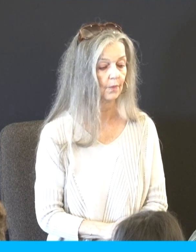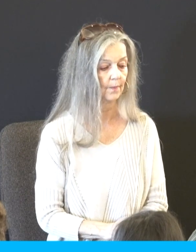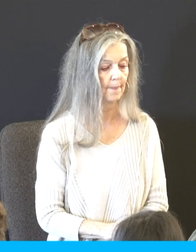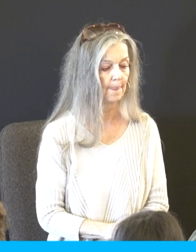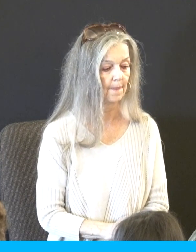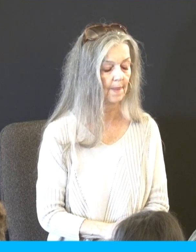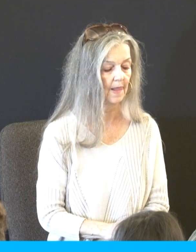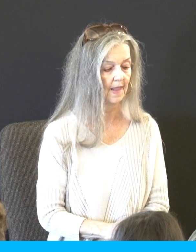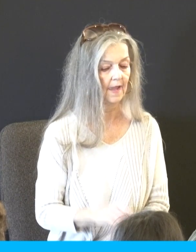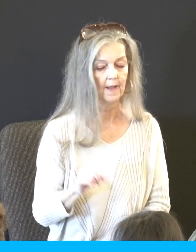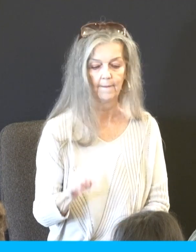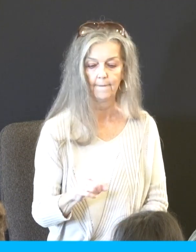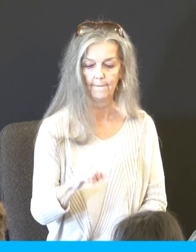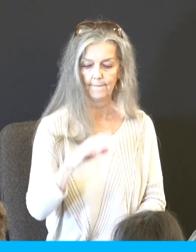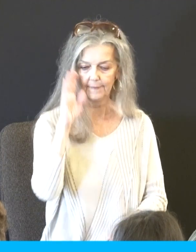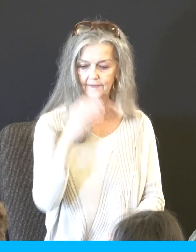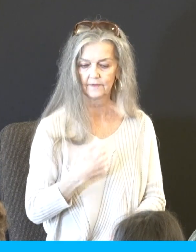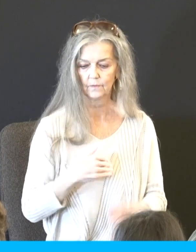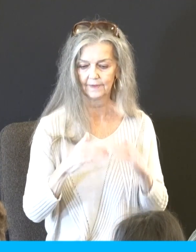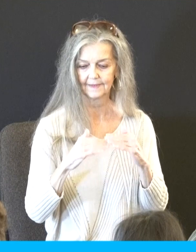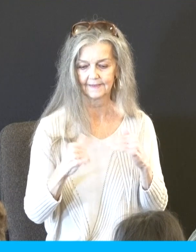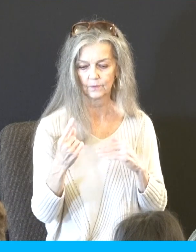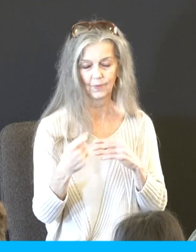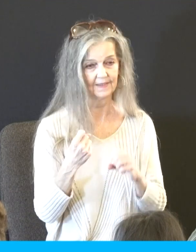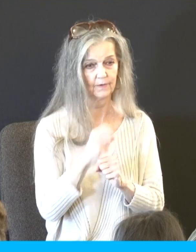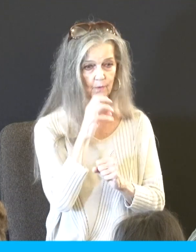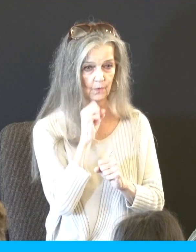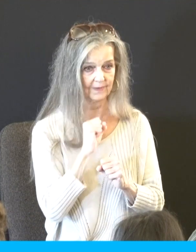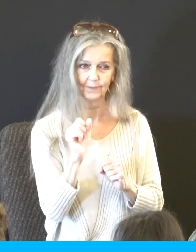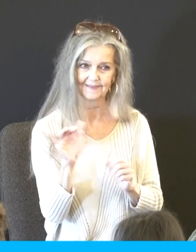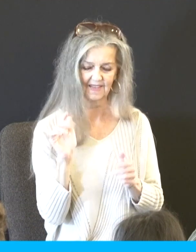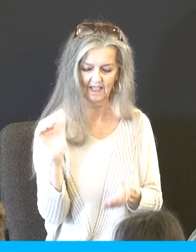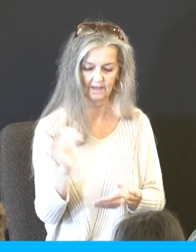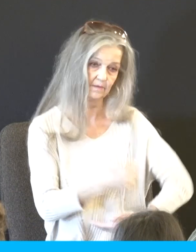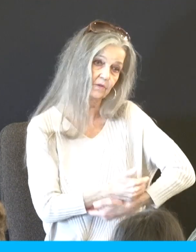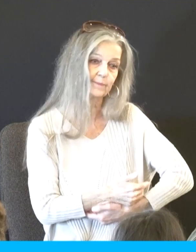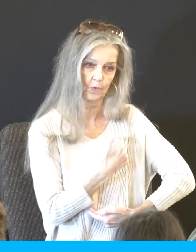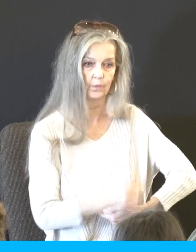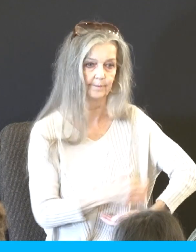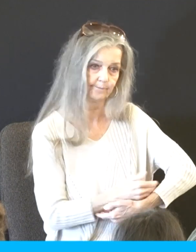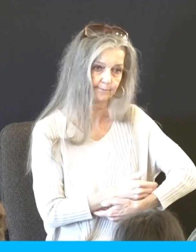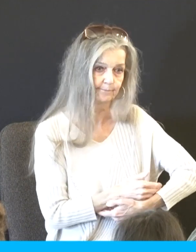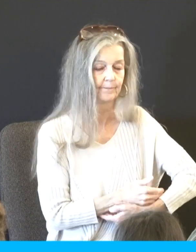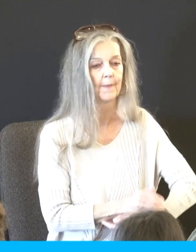he was less than a year, kind of like a little, like a snuggly, just a little, he just kind of hangs in your hands, right? He's kind of still learning to get all his strength and everything.